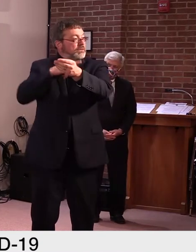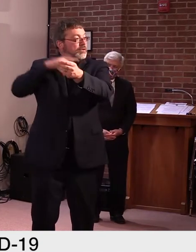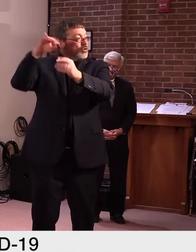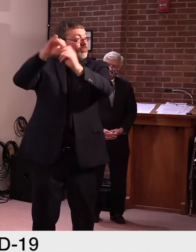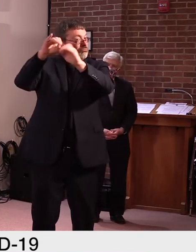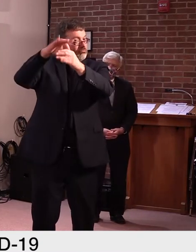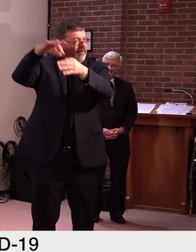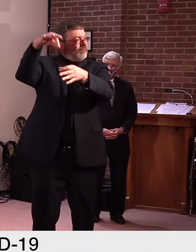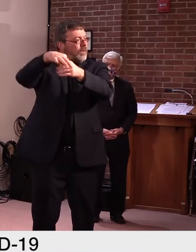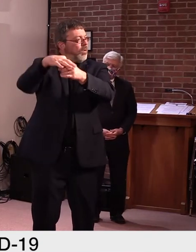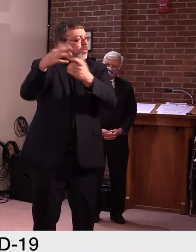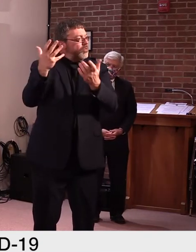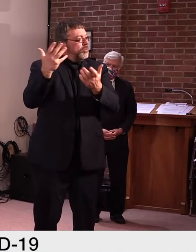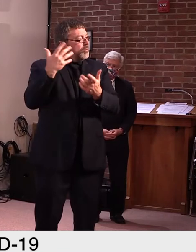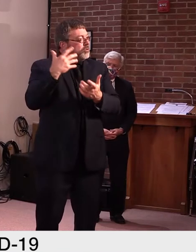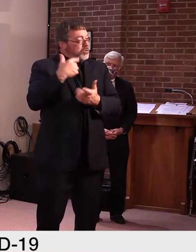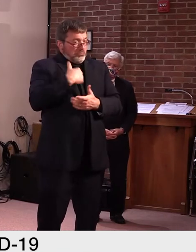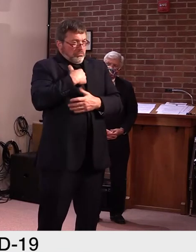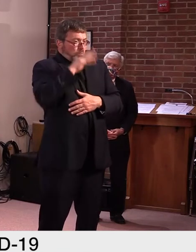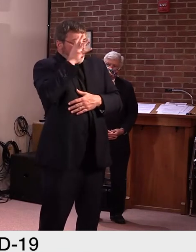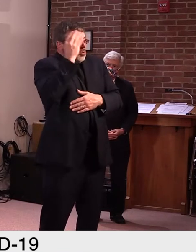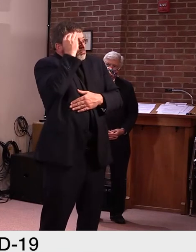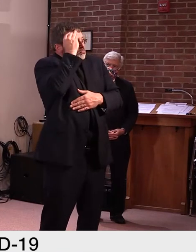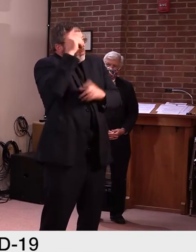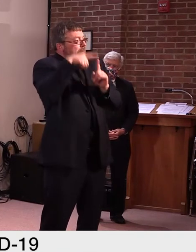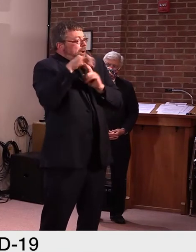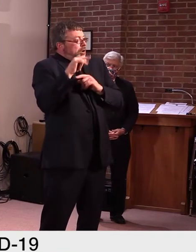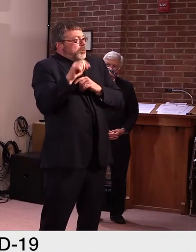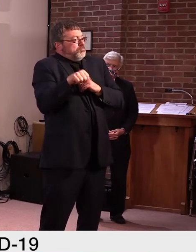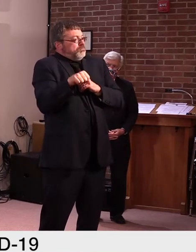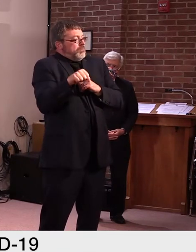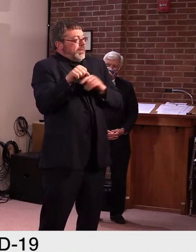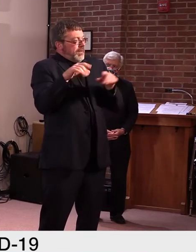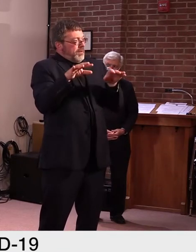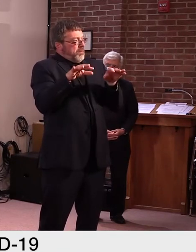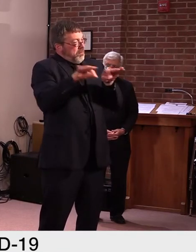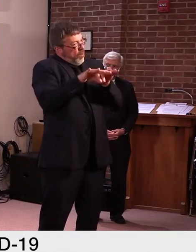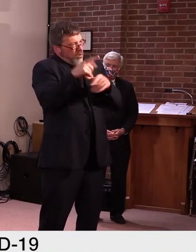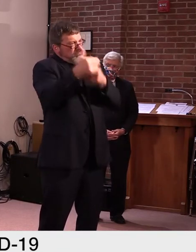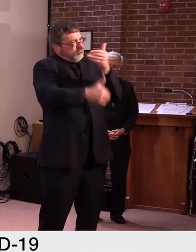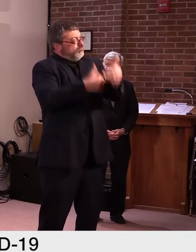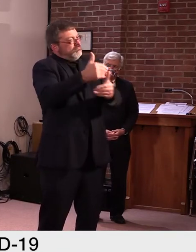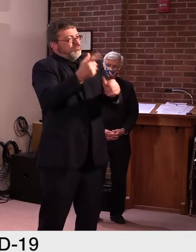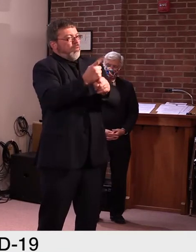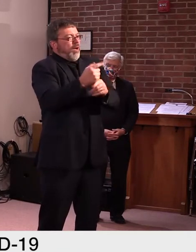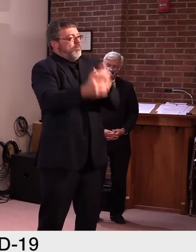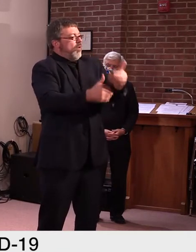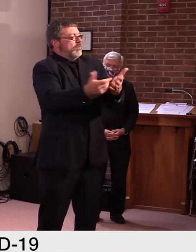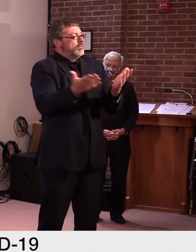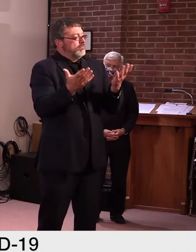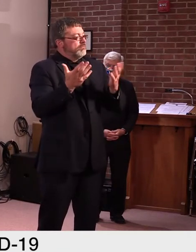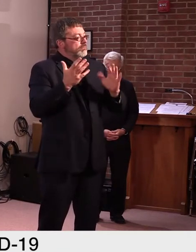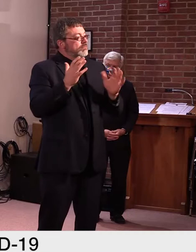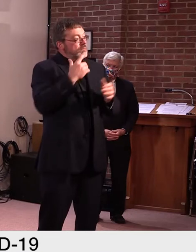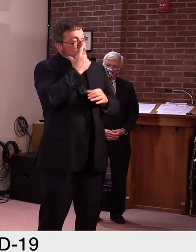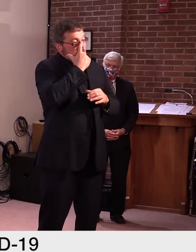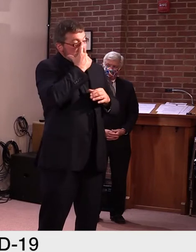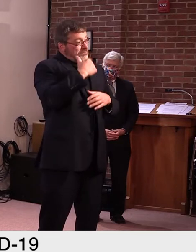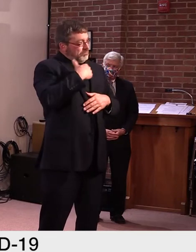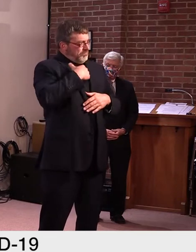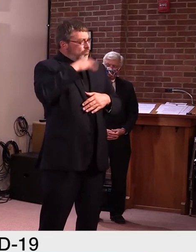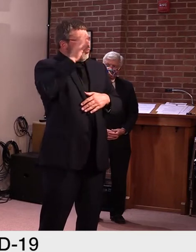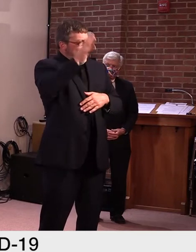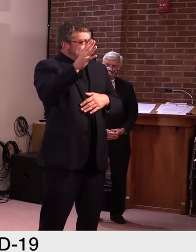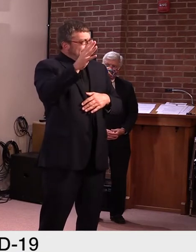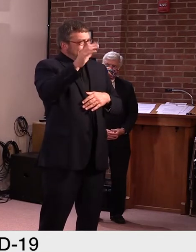on it and they're going to consider that. I mean, that's the way to do things. So, um, they come a long ways. Uh, I'll, I'll be considering that over the next one.